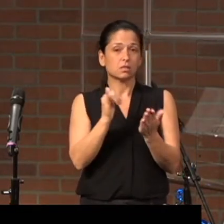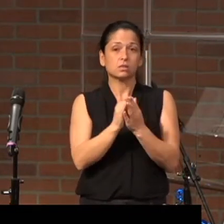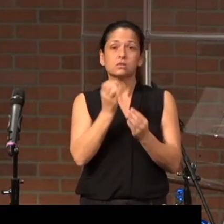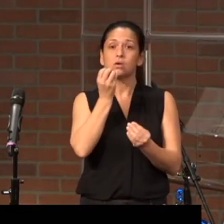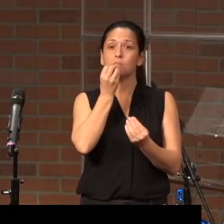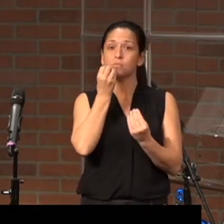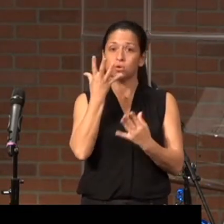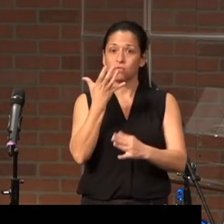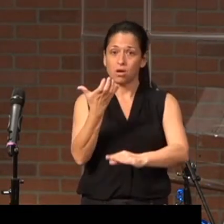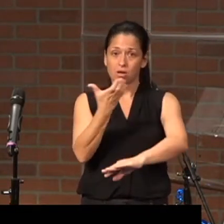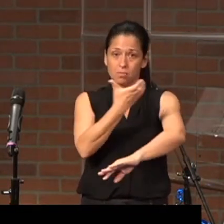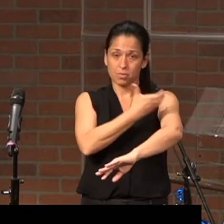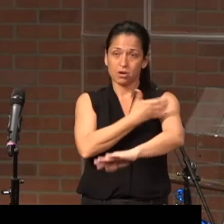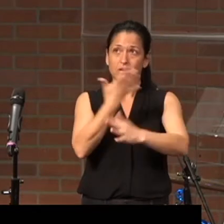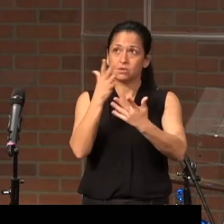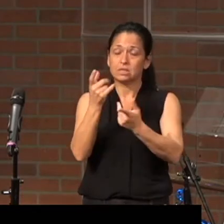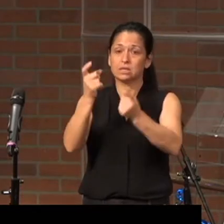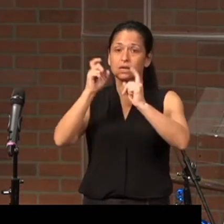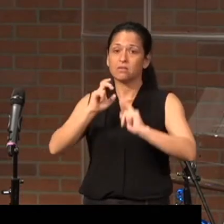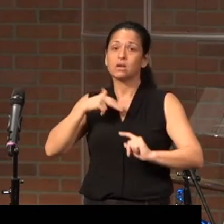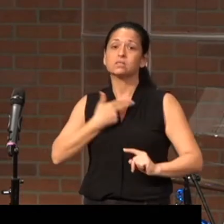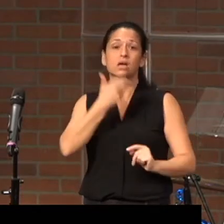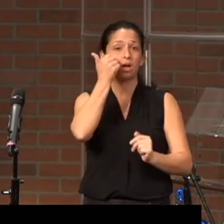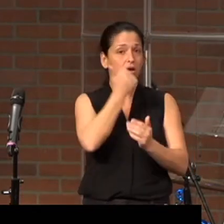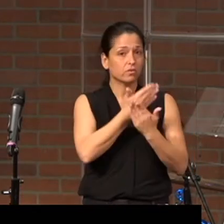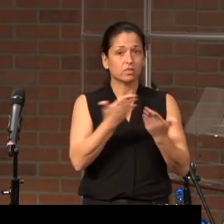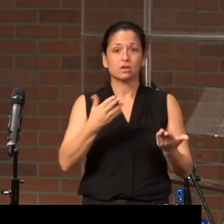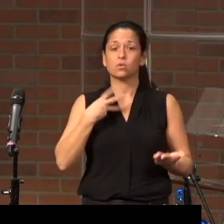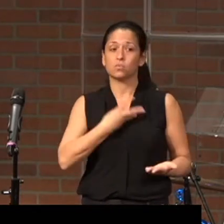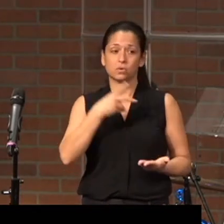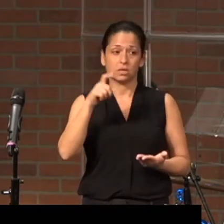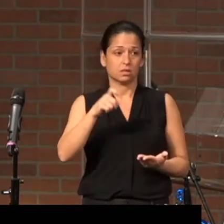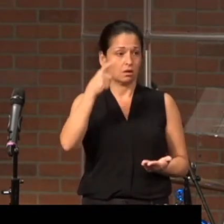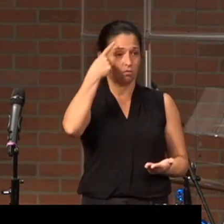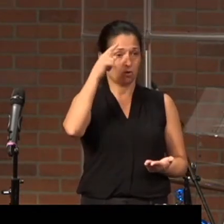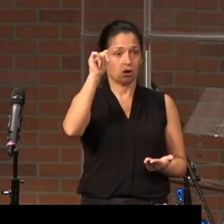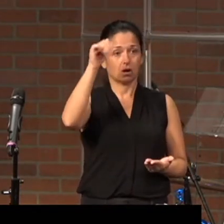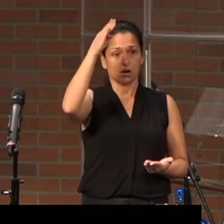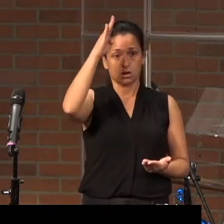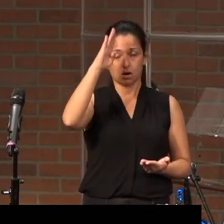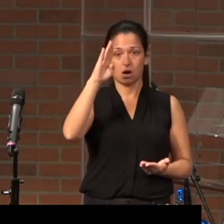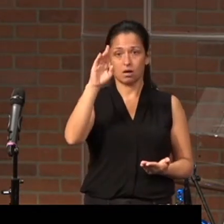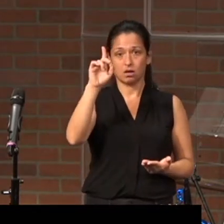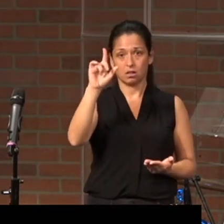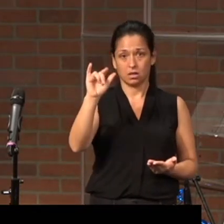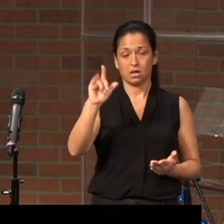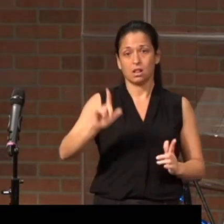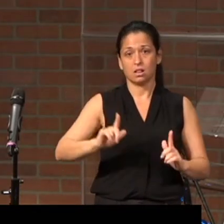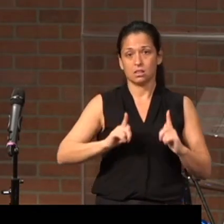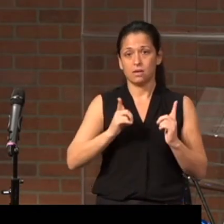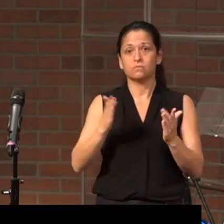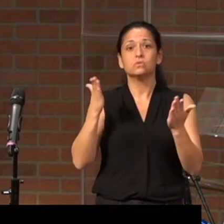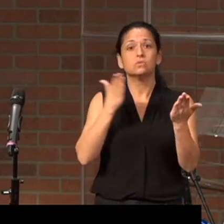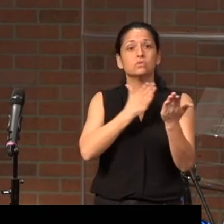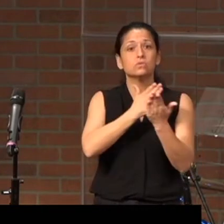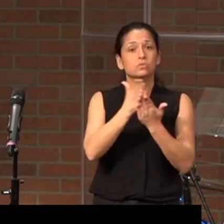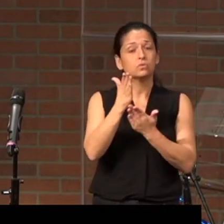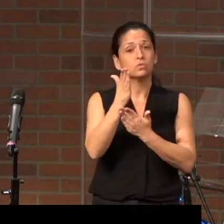power has given us everything that we need for a godly life through